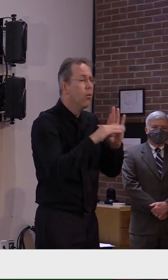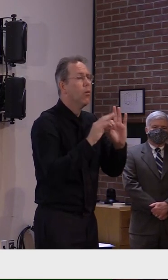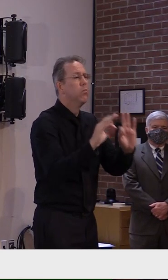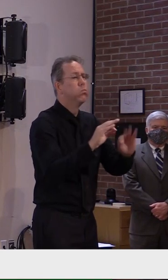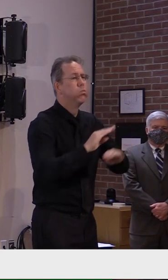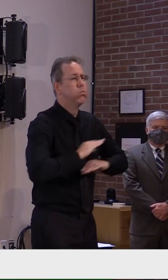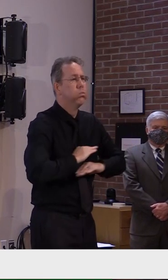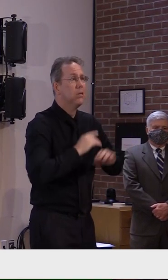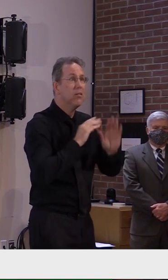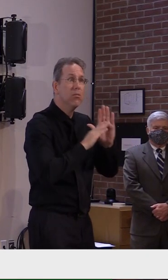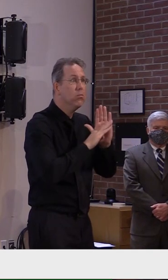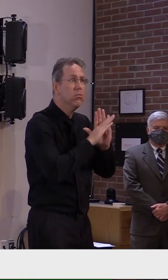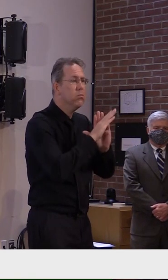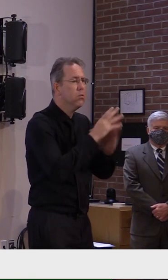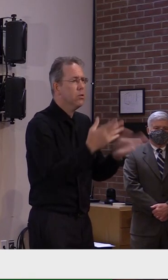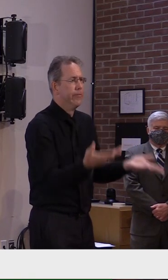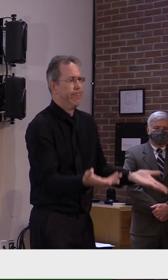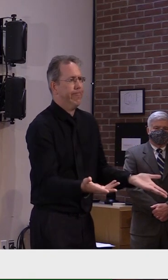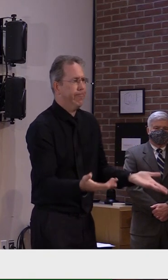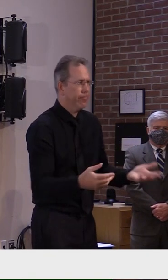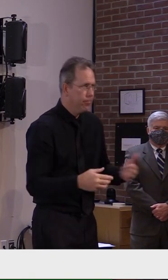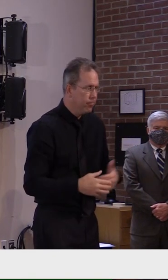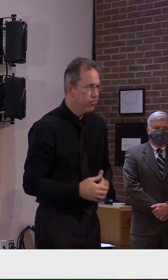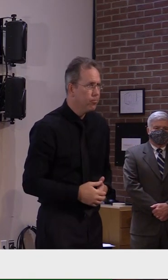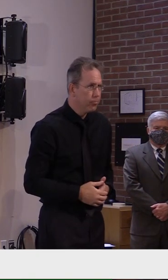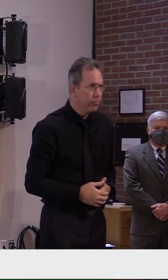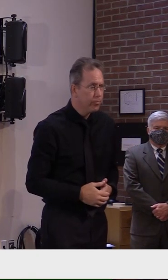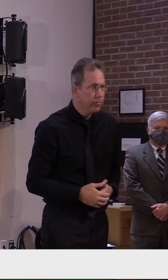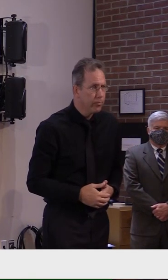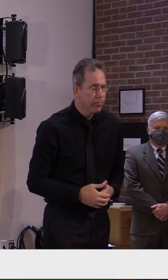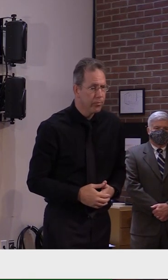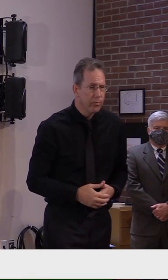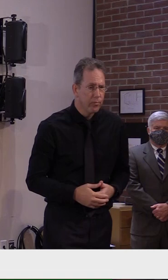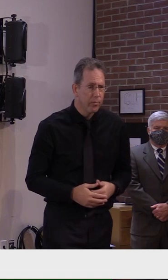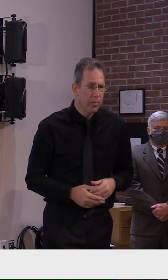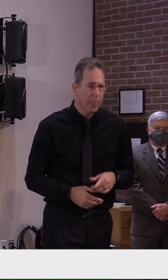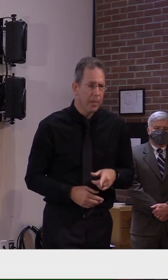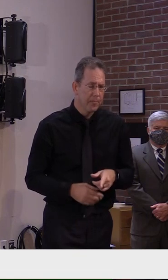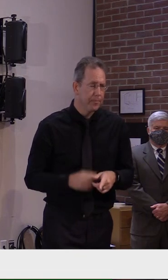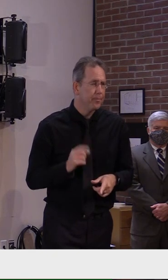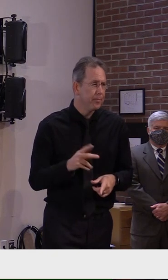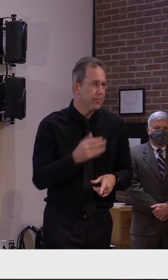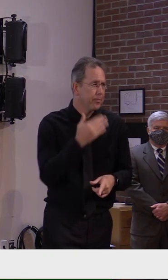Okay. Perfect. Thank you very much. Lisa, the Valley Reporter.